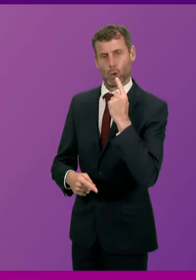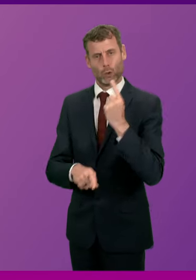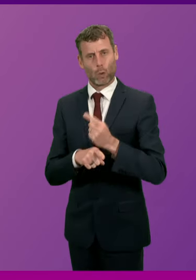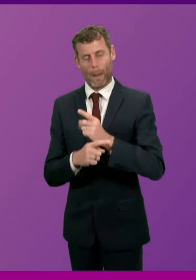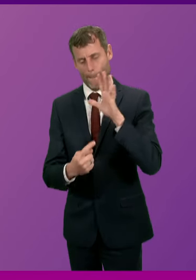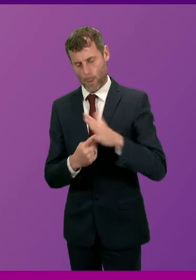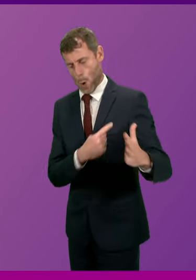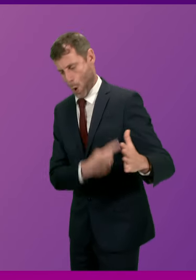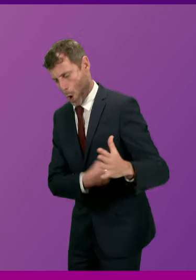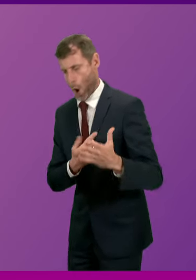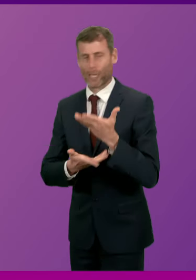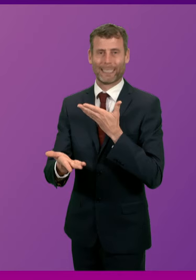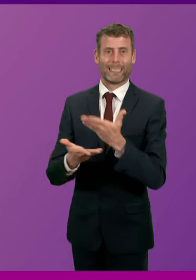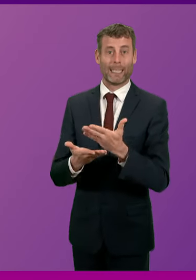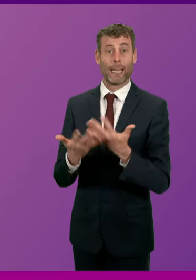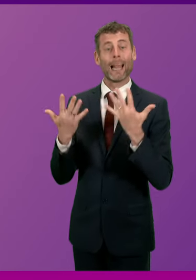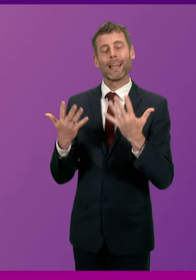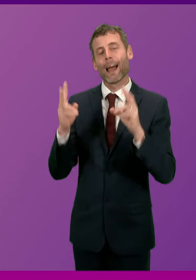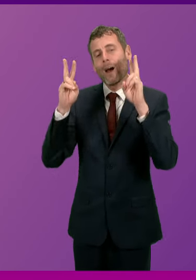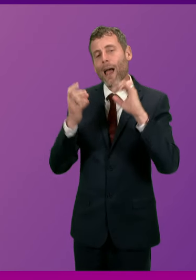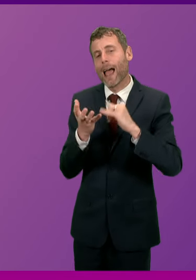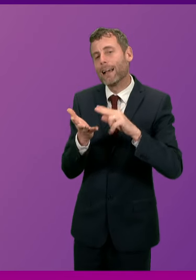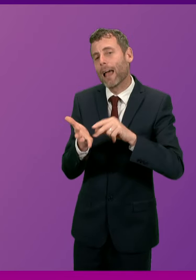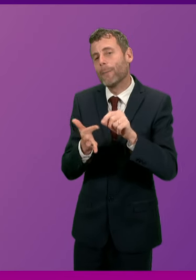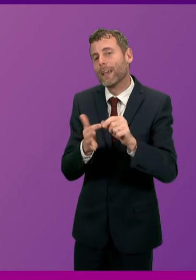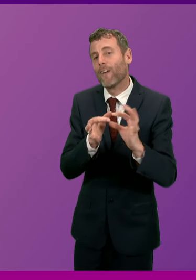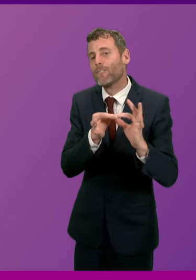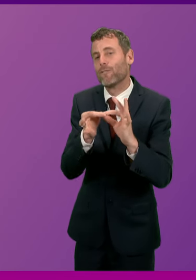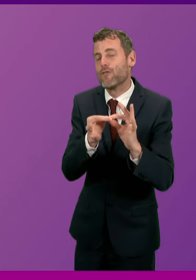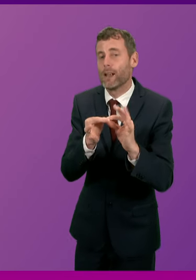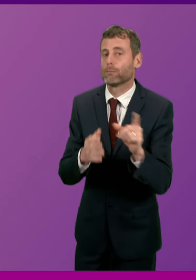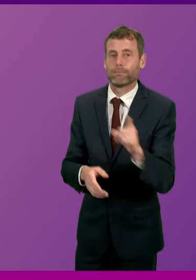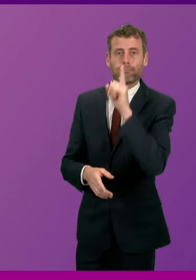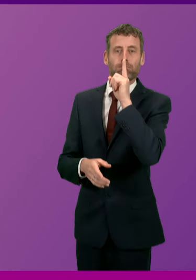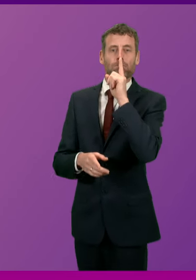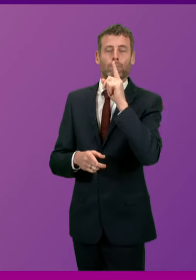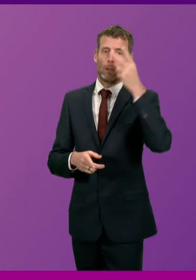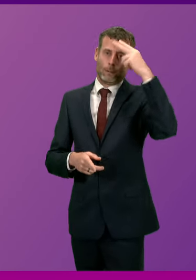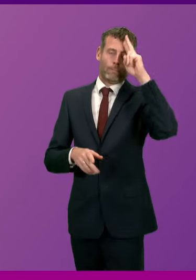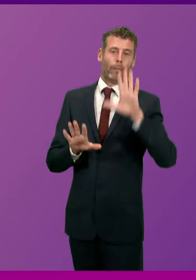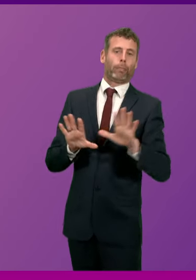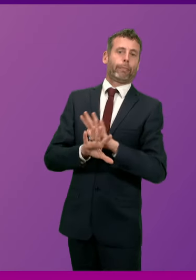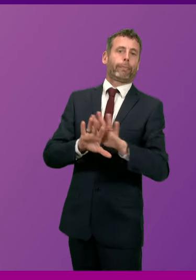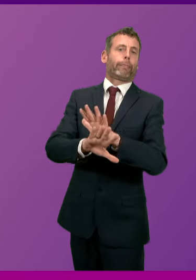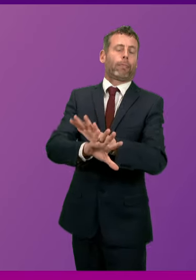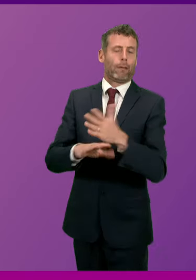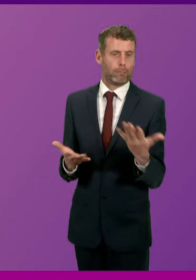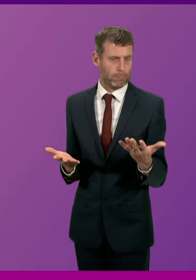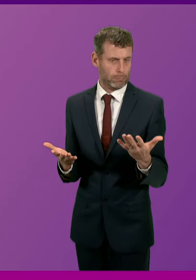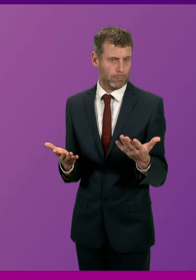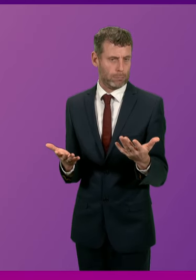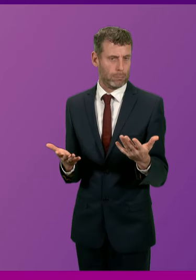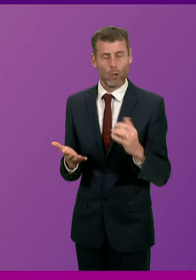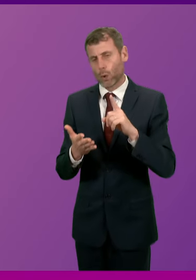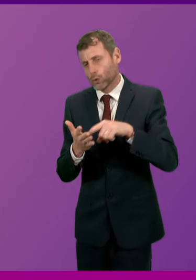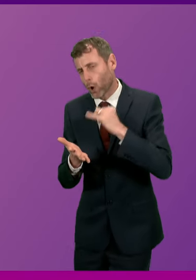But now it's his SNP friend. He's abandoned the principles he once had. So what does John Swinney's